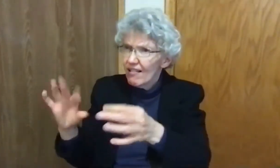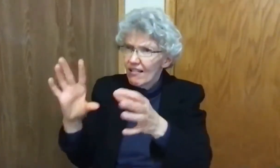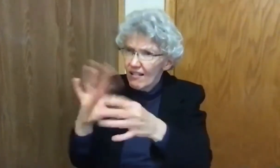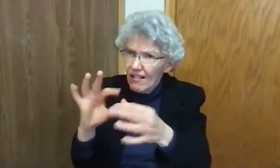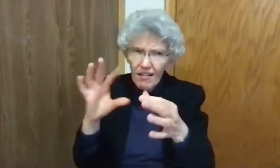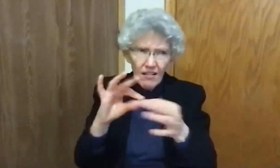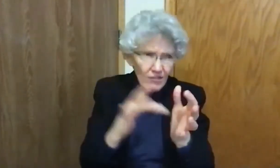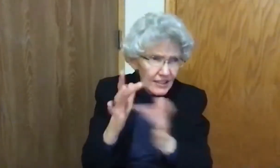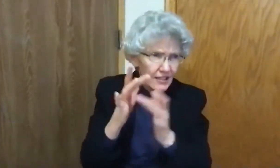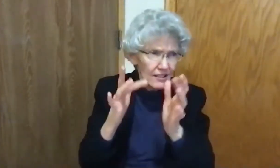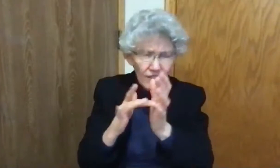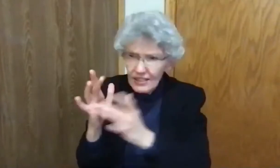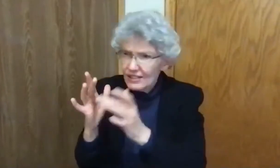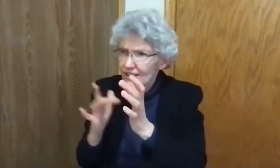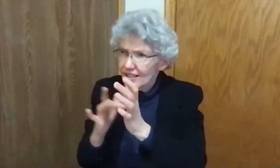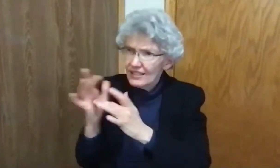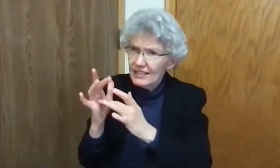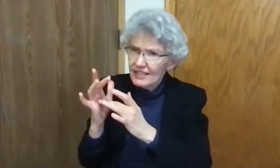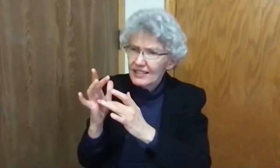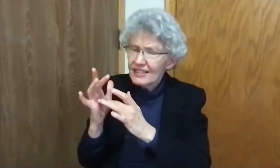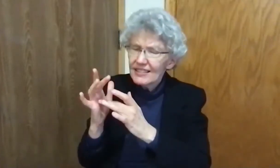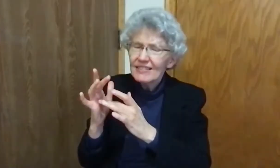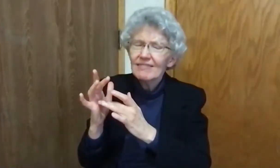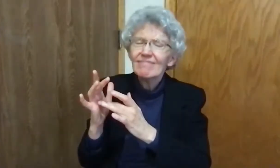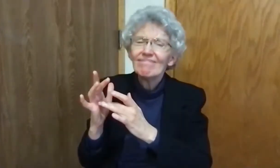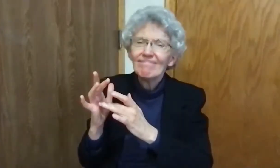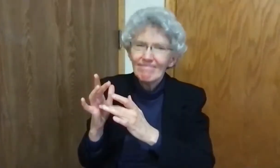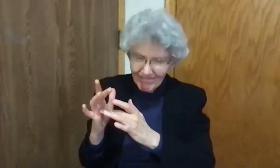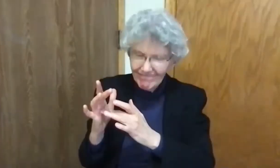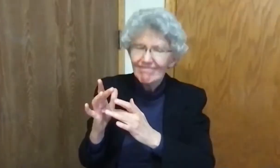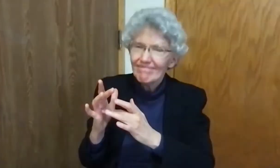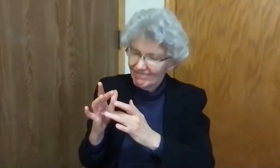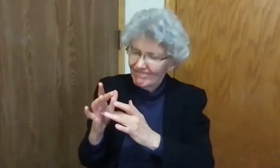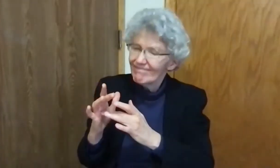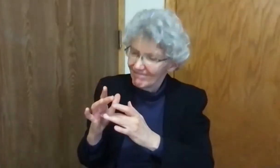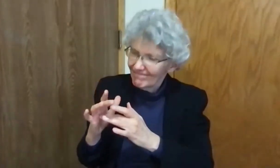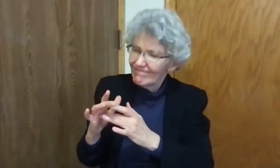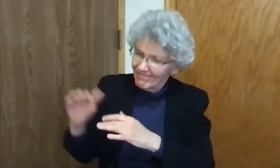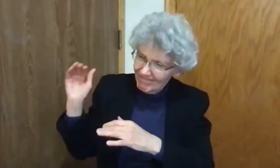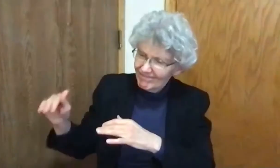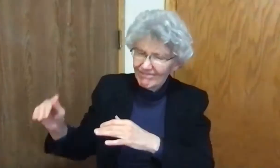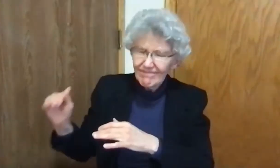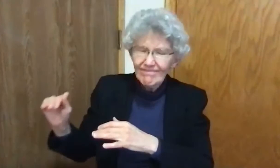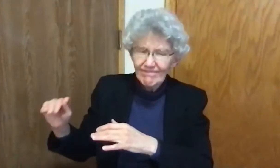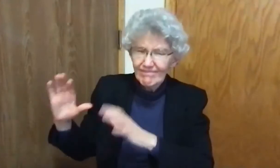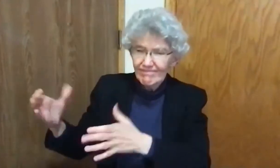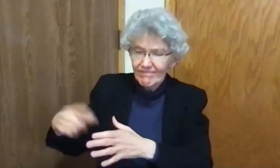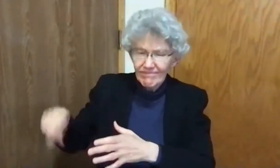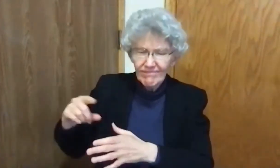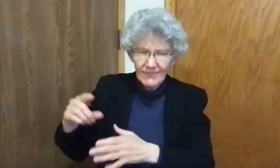When the centurion heard about Jesus, he sent